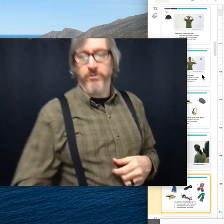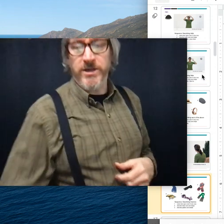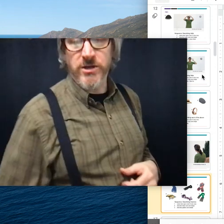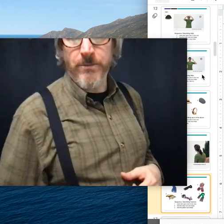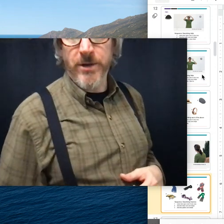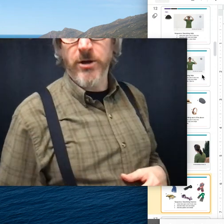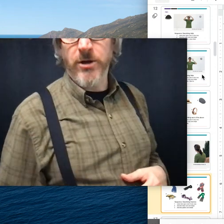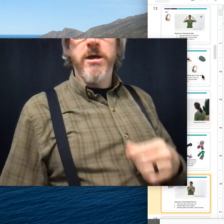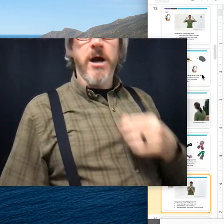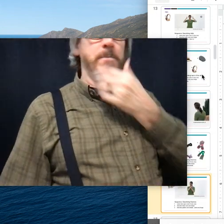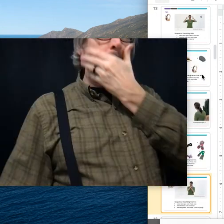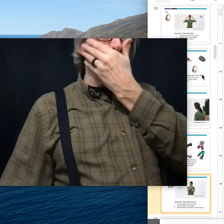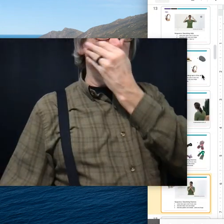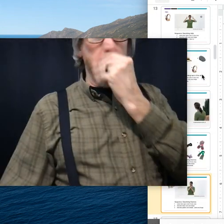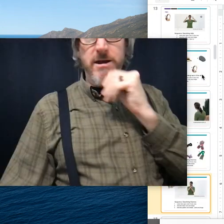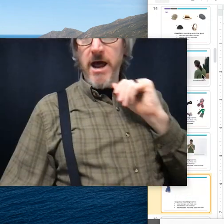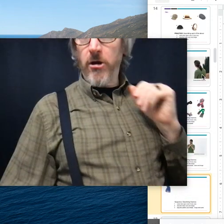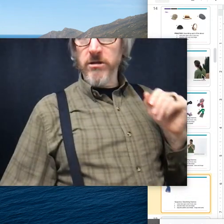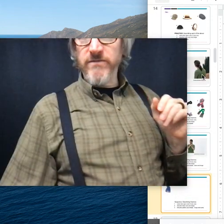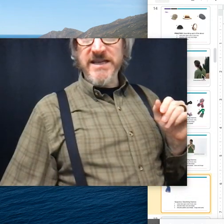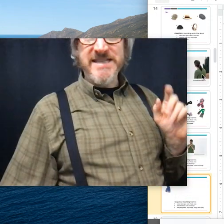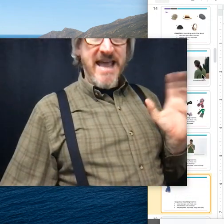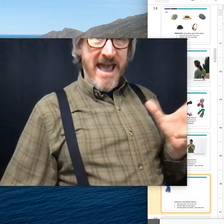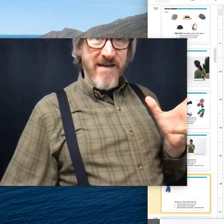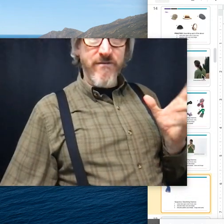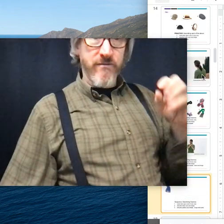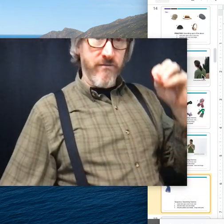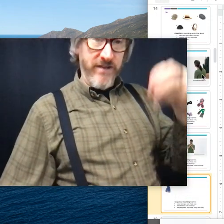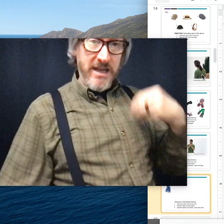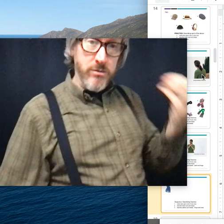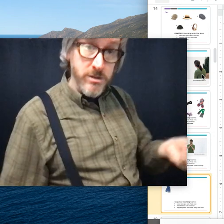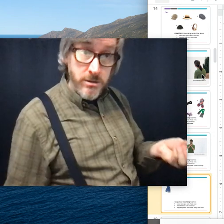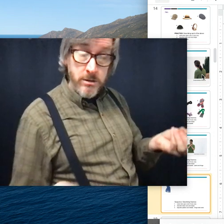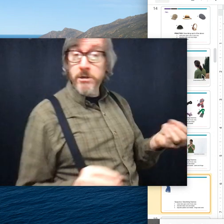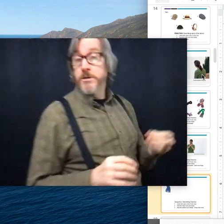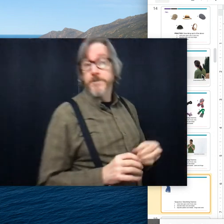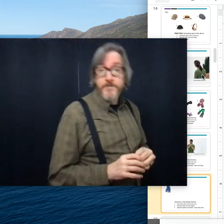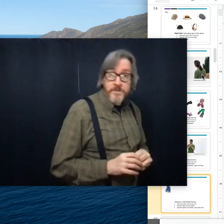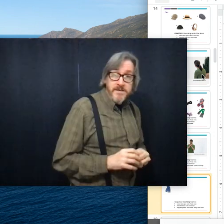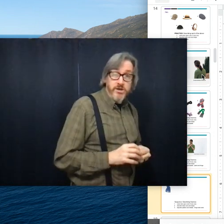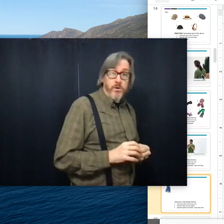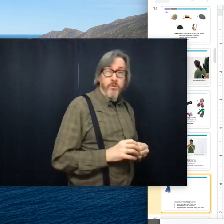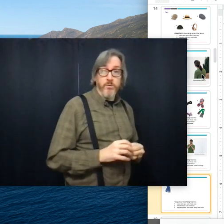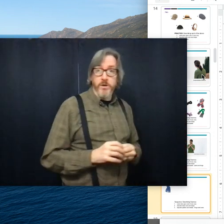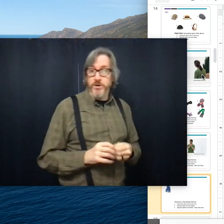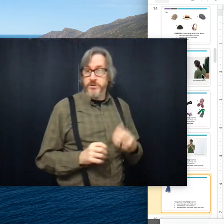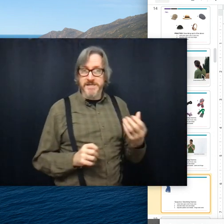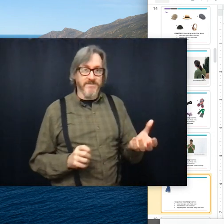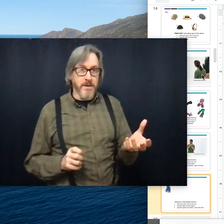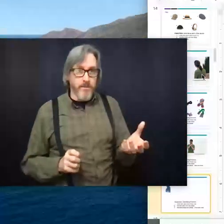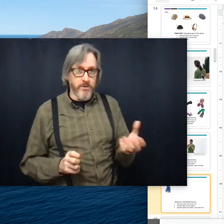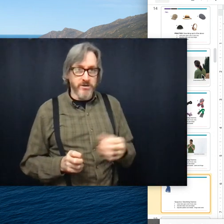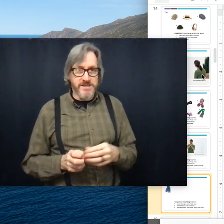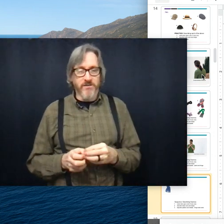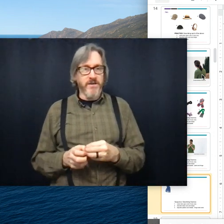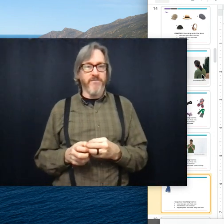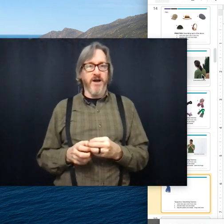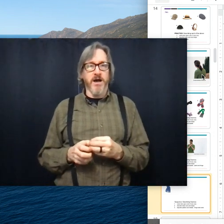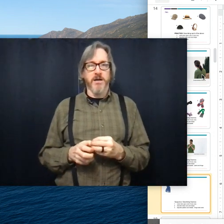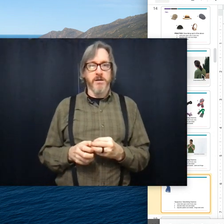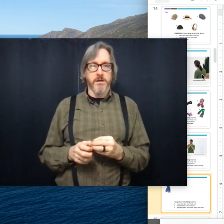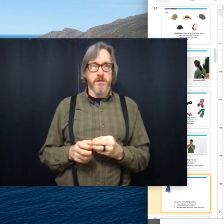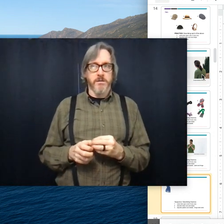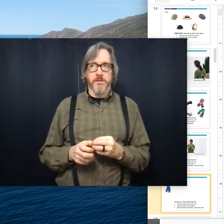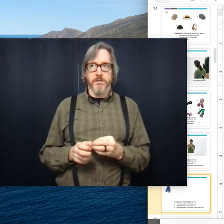and we can go through each of them here. Um, not all of these have videos. So you just have to come up with it yourself.